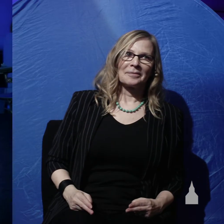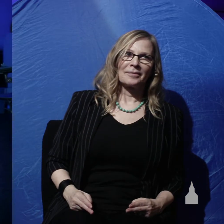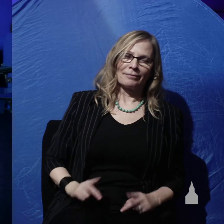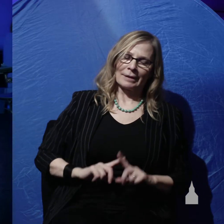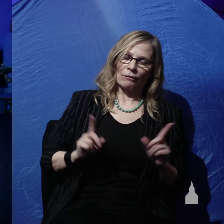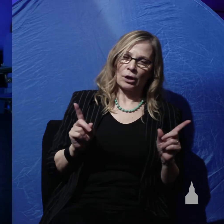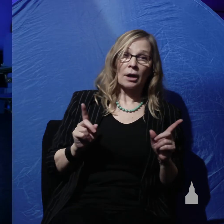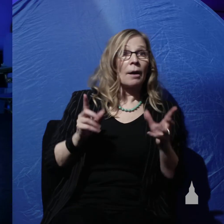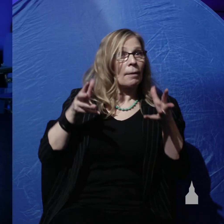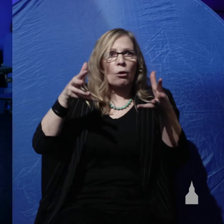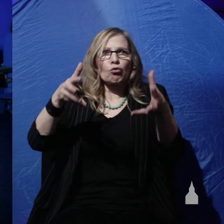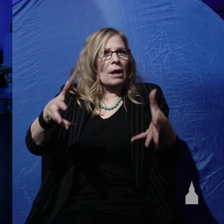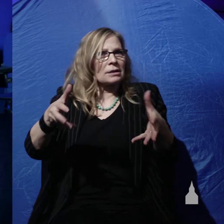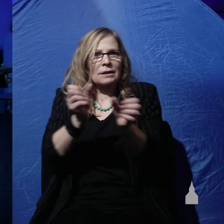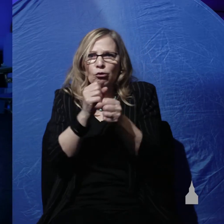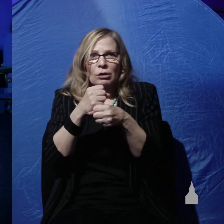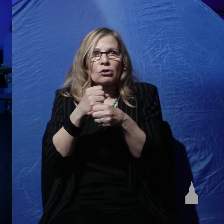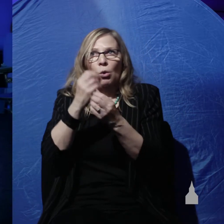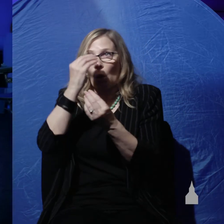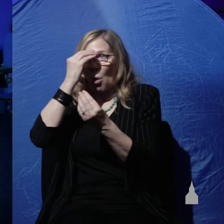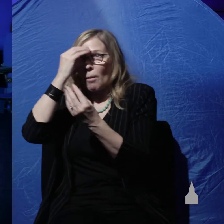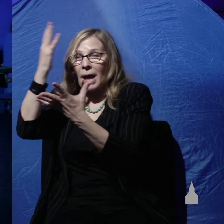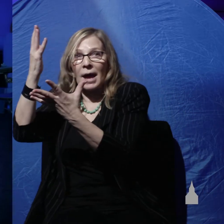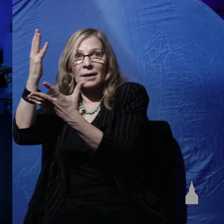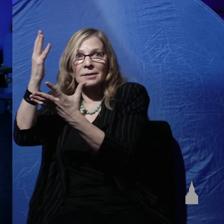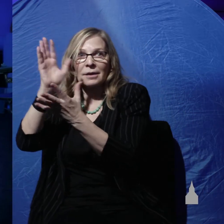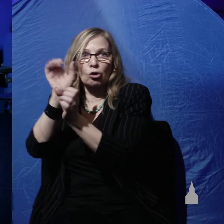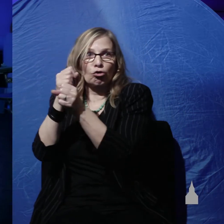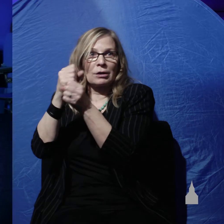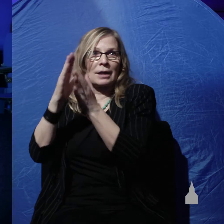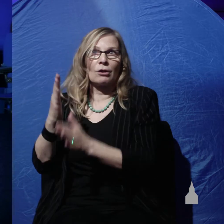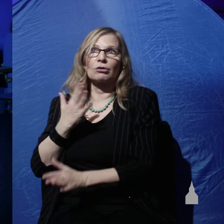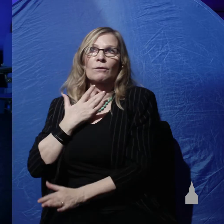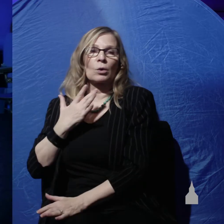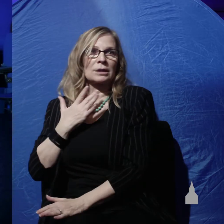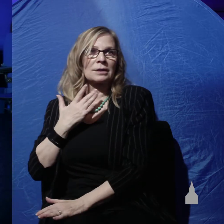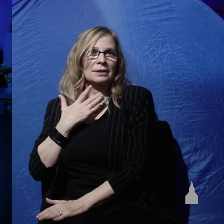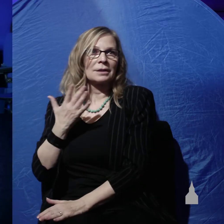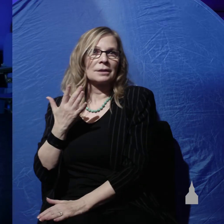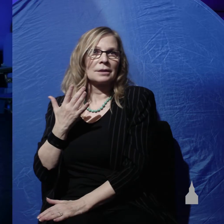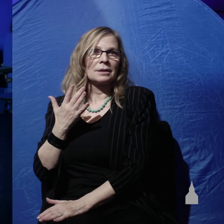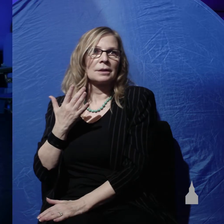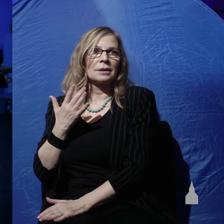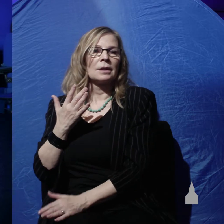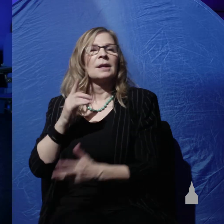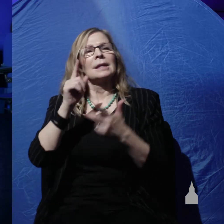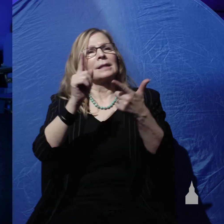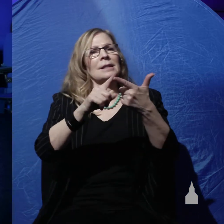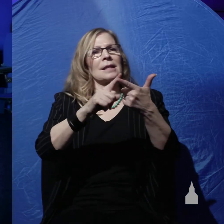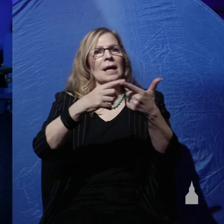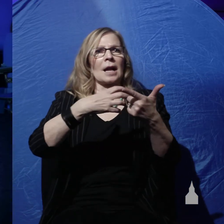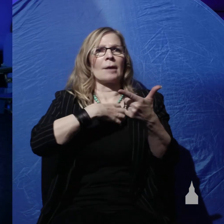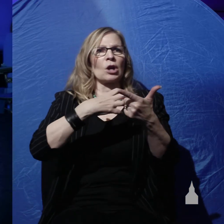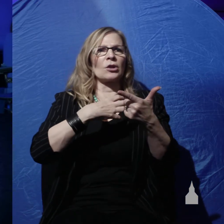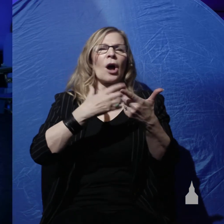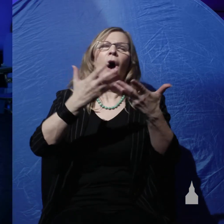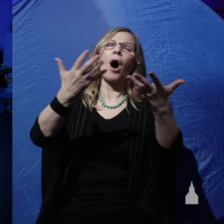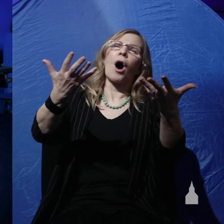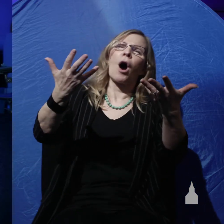creation obeys the voice of the creator. Yes, but Terry, what about 2 Peter 3.8? That shows